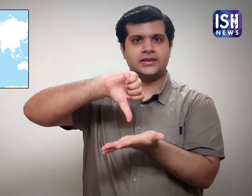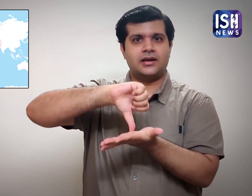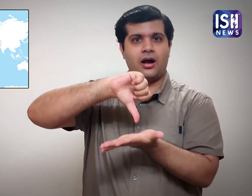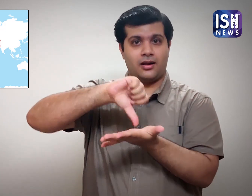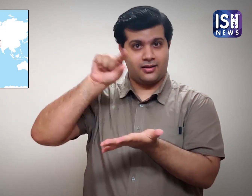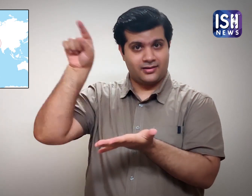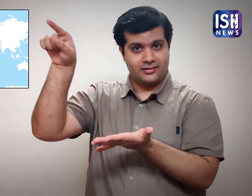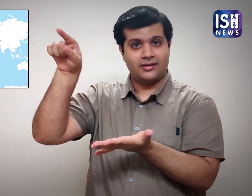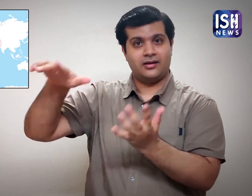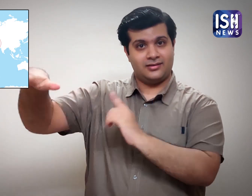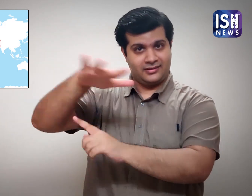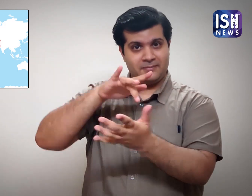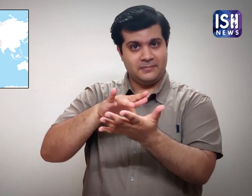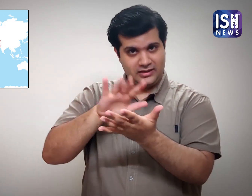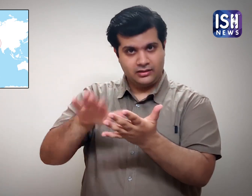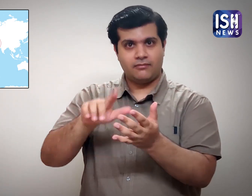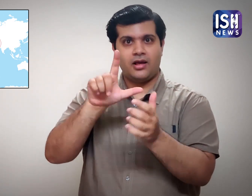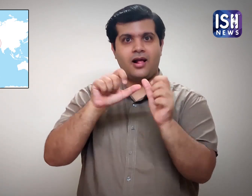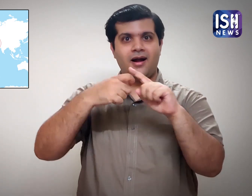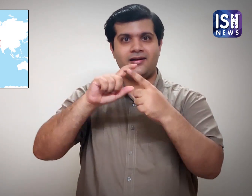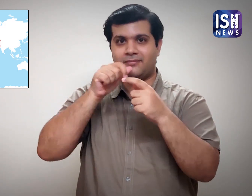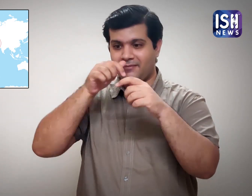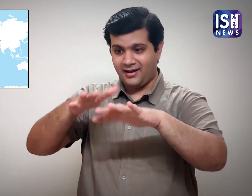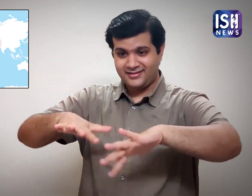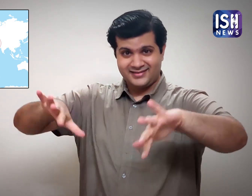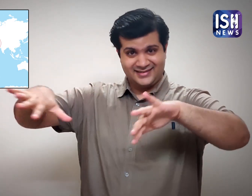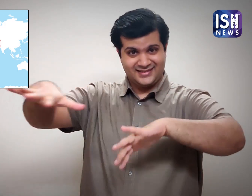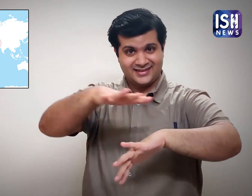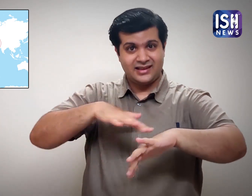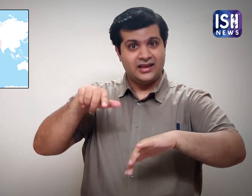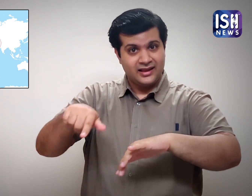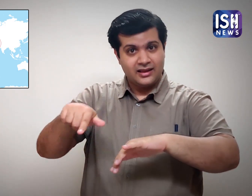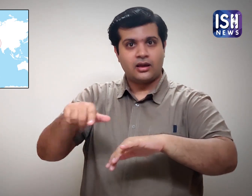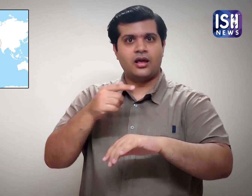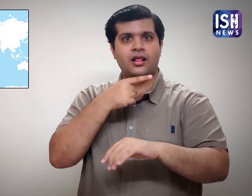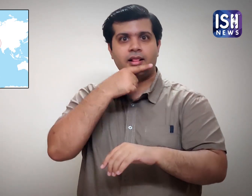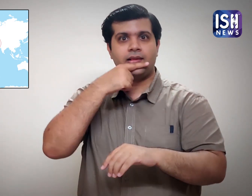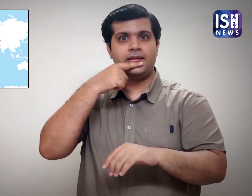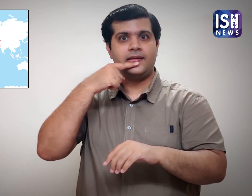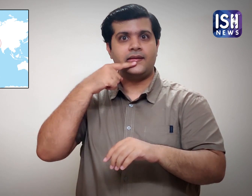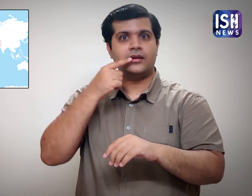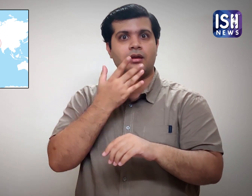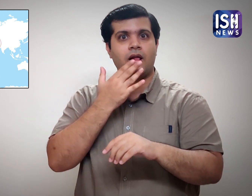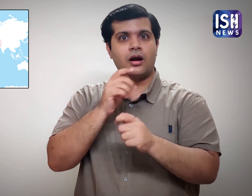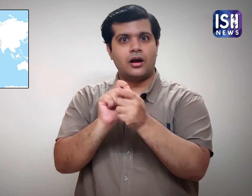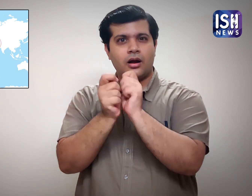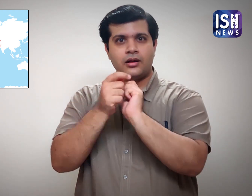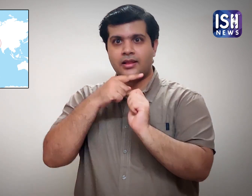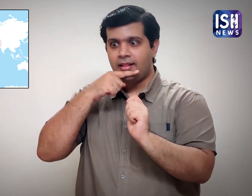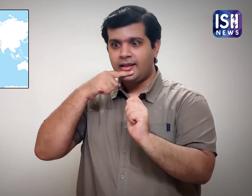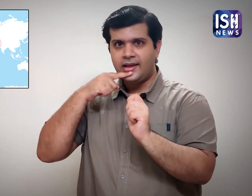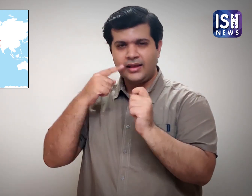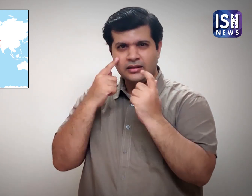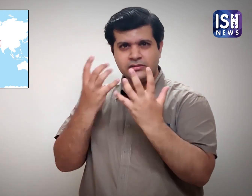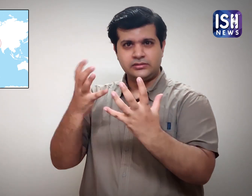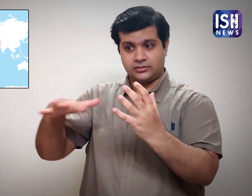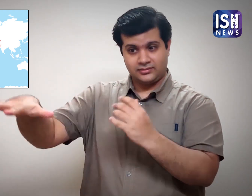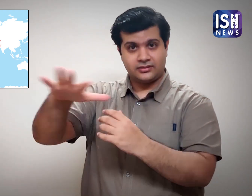in Iran, water became reddish due to an increase in